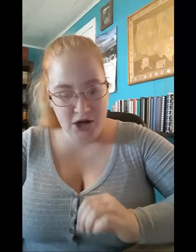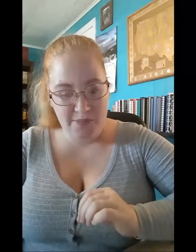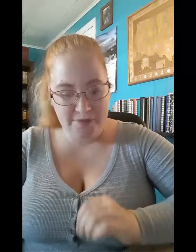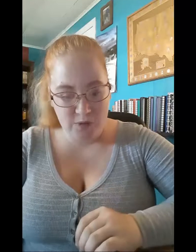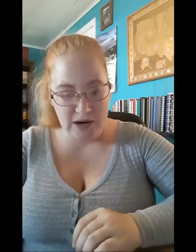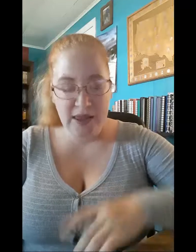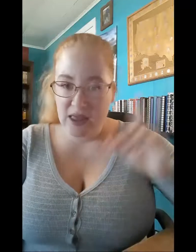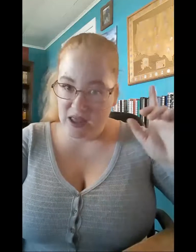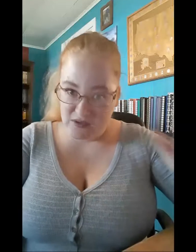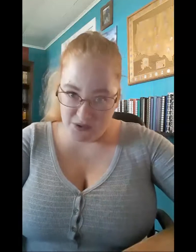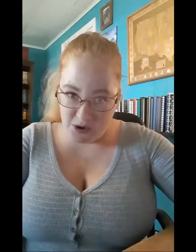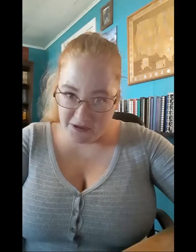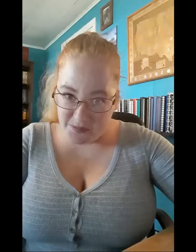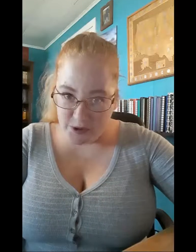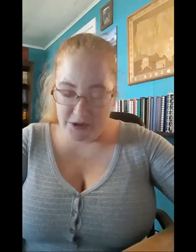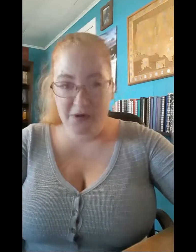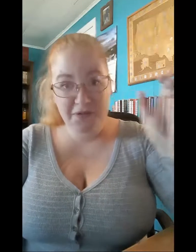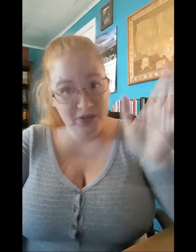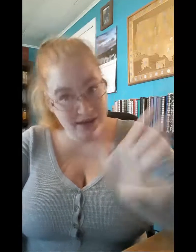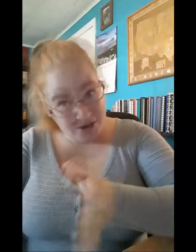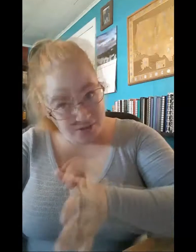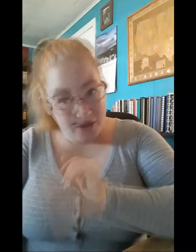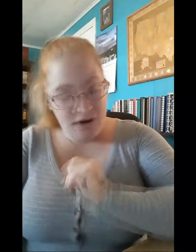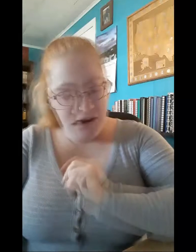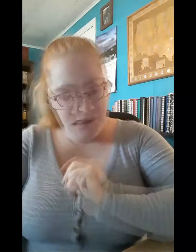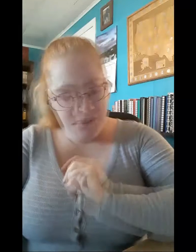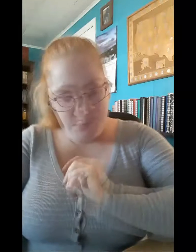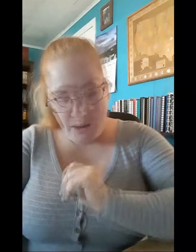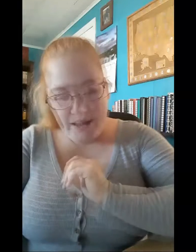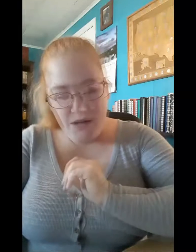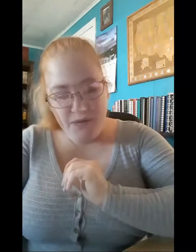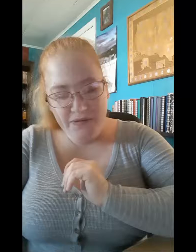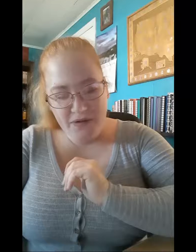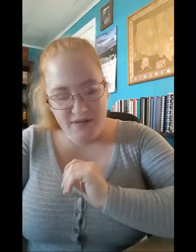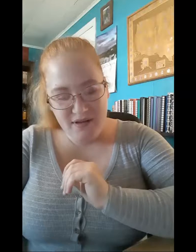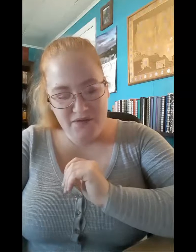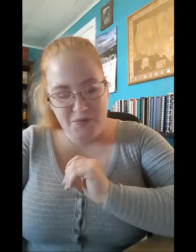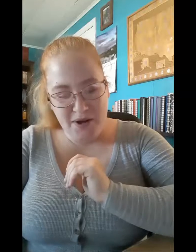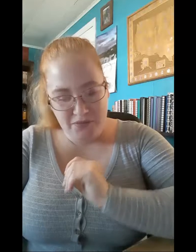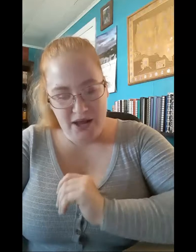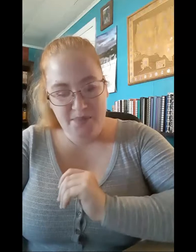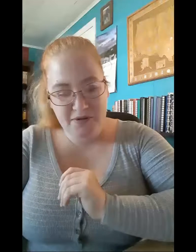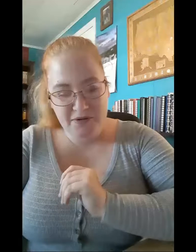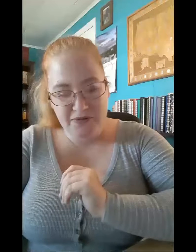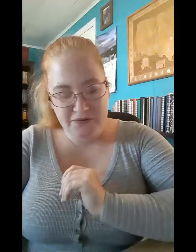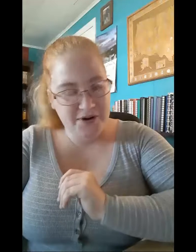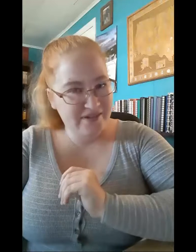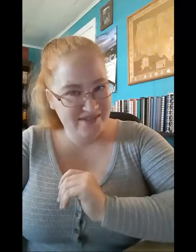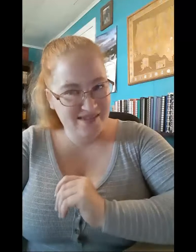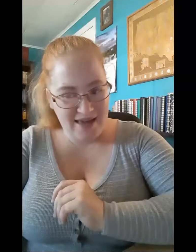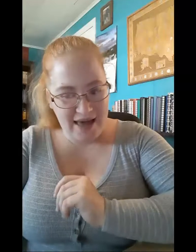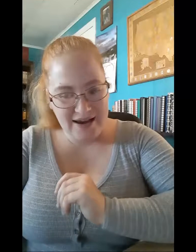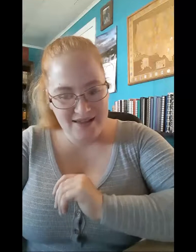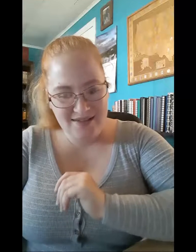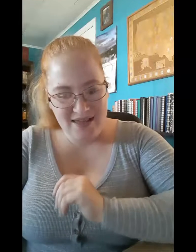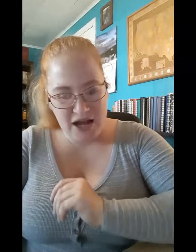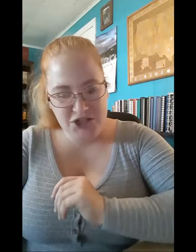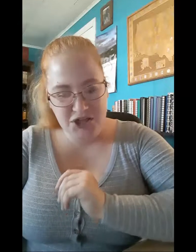know before. If you want spoilers, here they are. Brian was conceived by rape, so Forrest's dad isn't actually